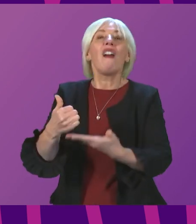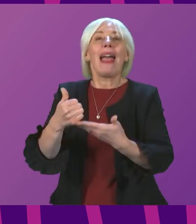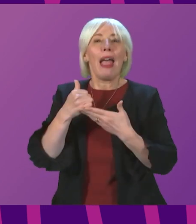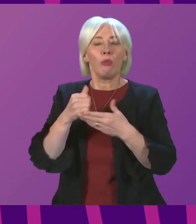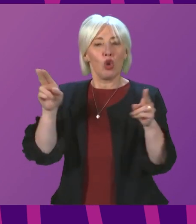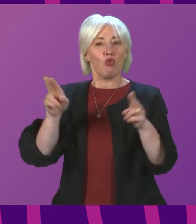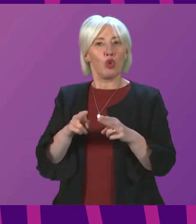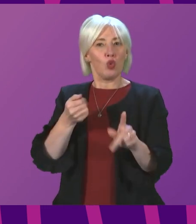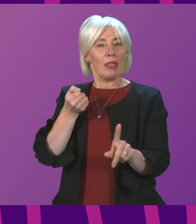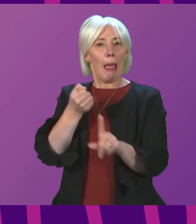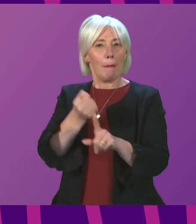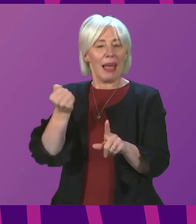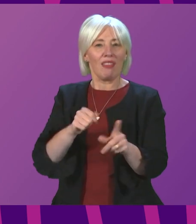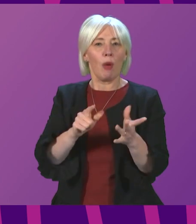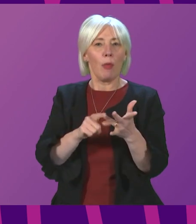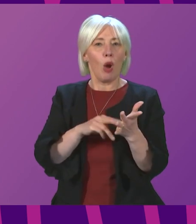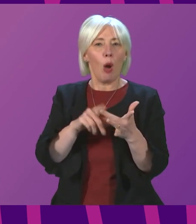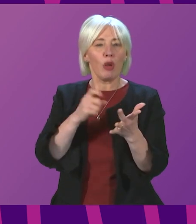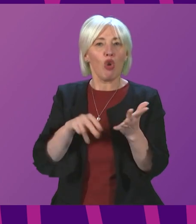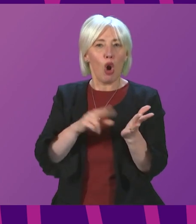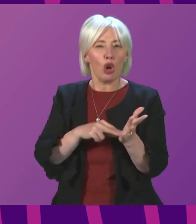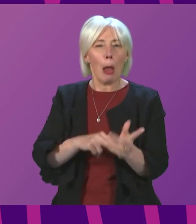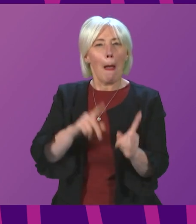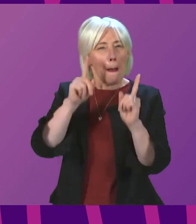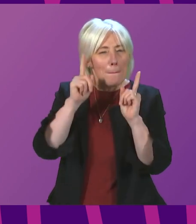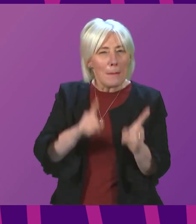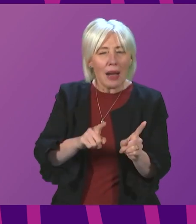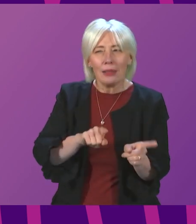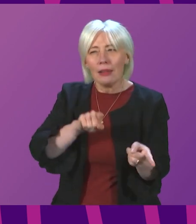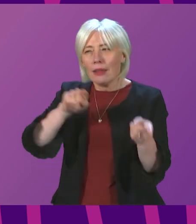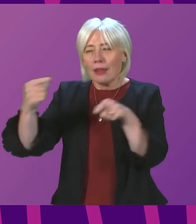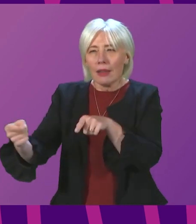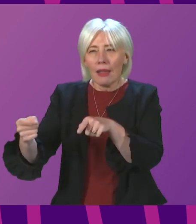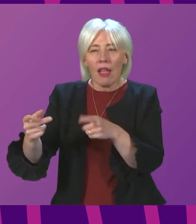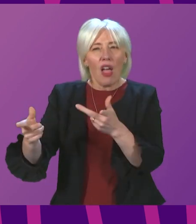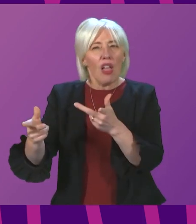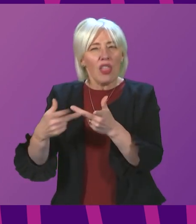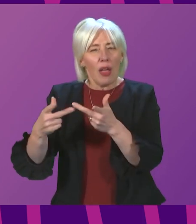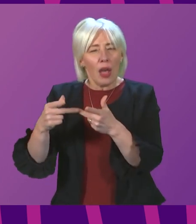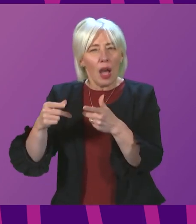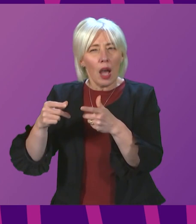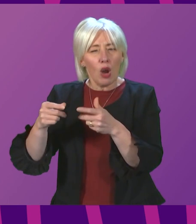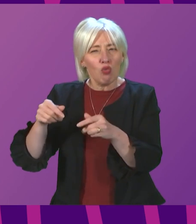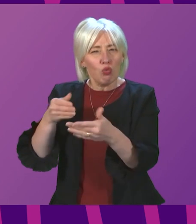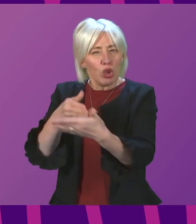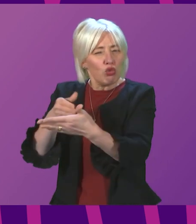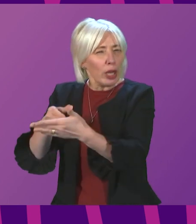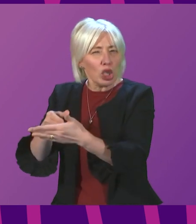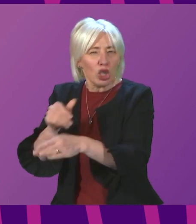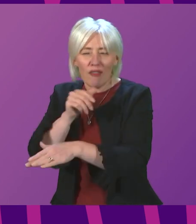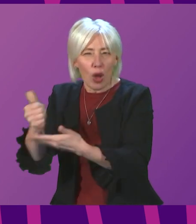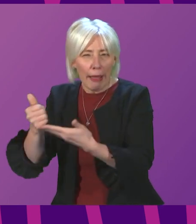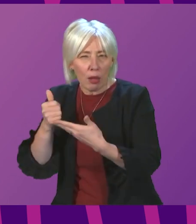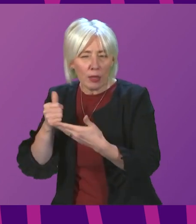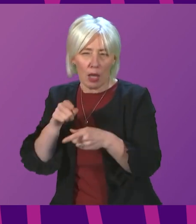the impact of the Omicron wave. But contrary to the statement, it seems these restrictions may not have. When was the first minister